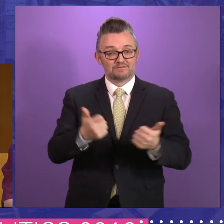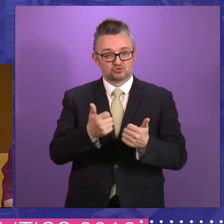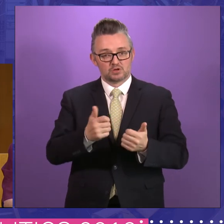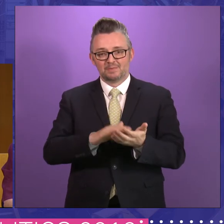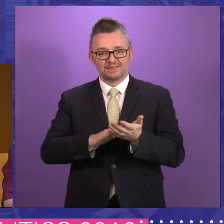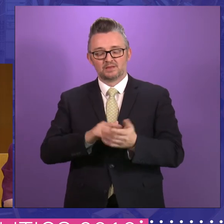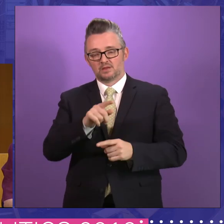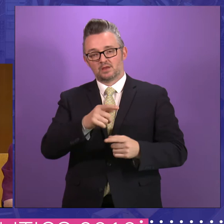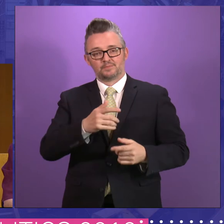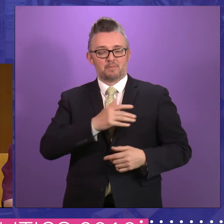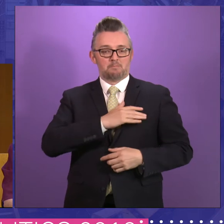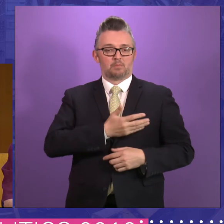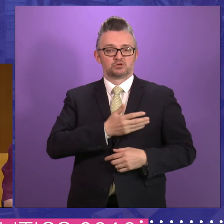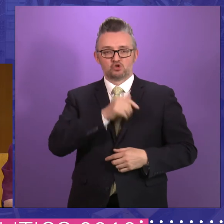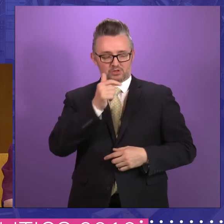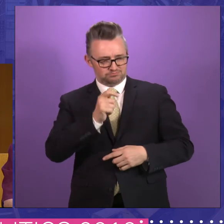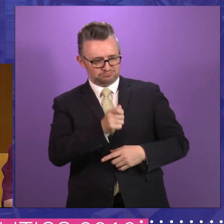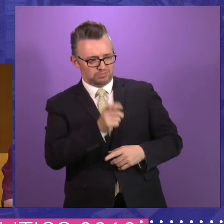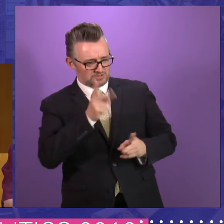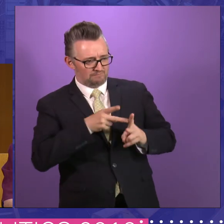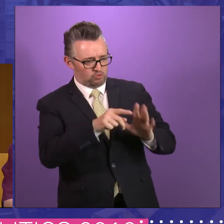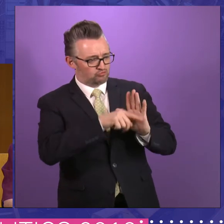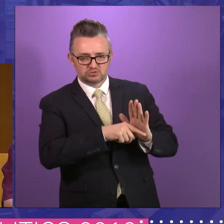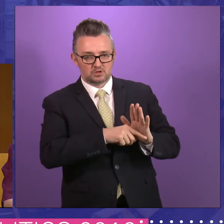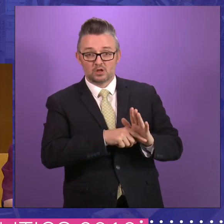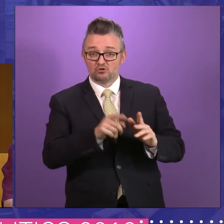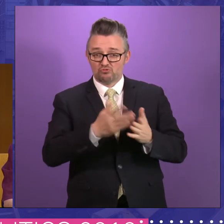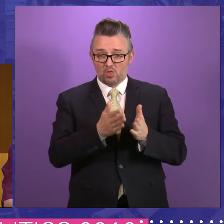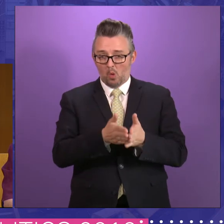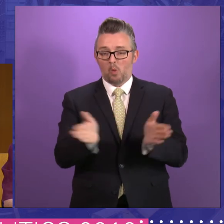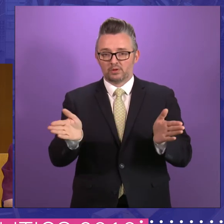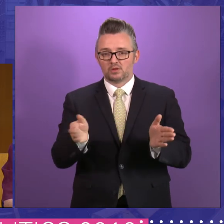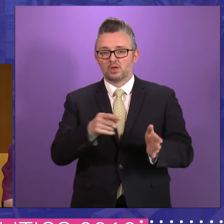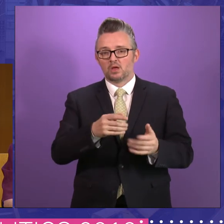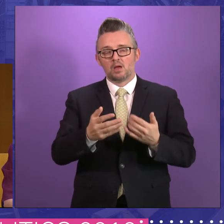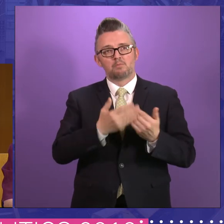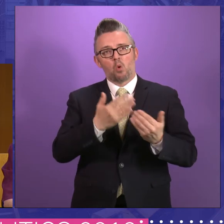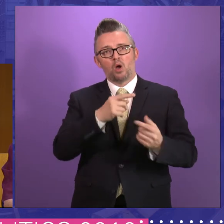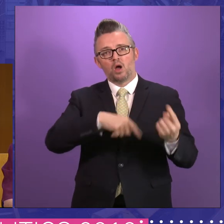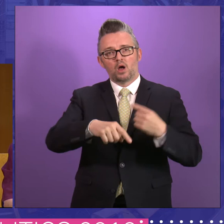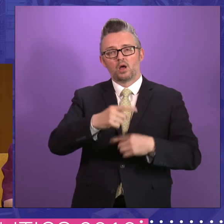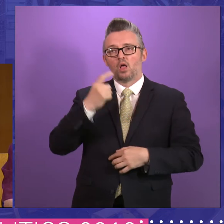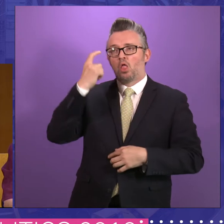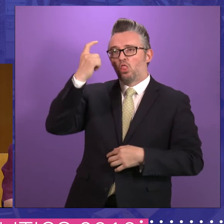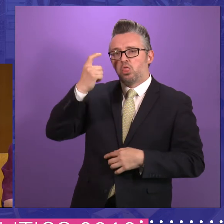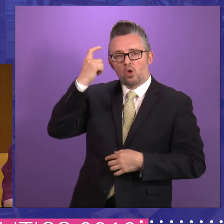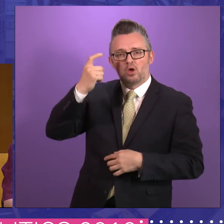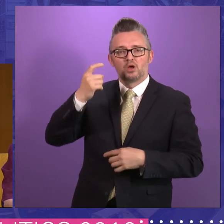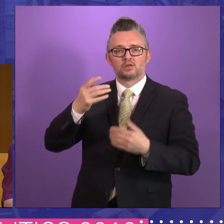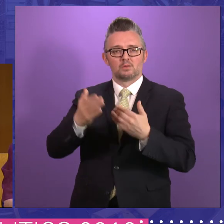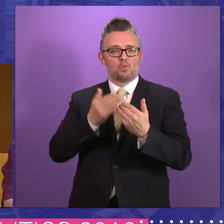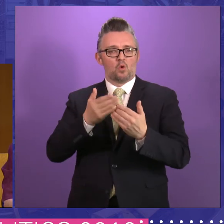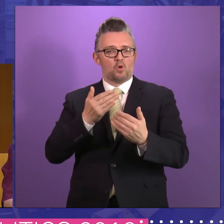whipped, anybody can contribute and they're nearly always slightly more thoughtful, very less, uh,